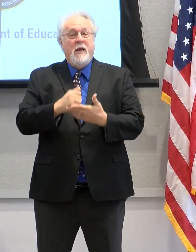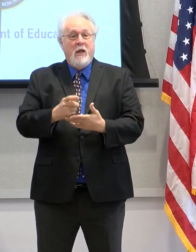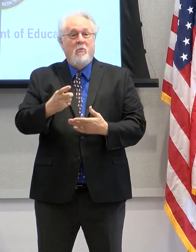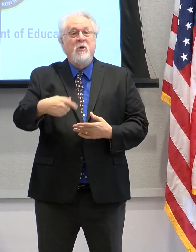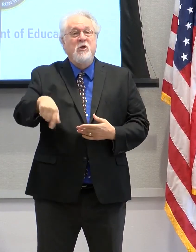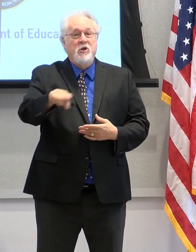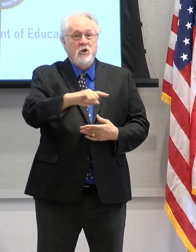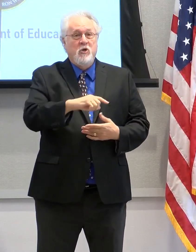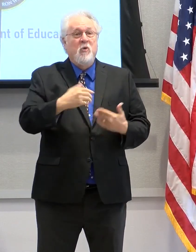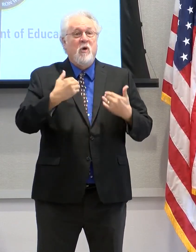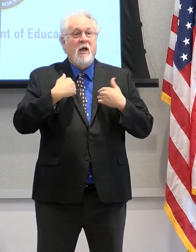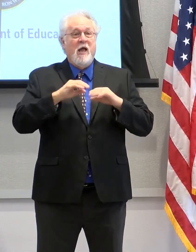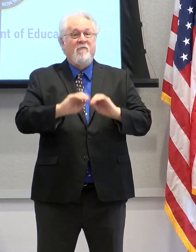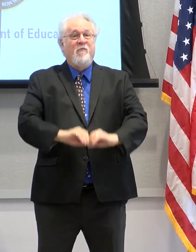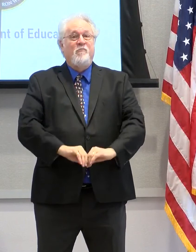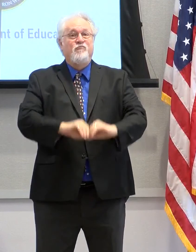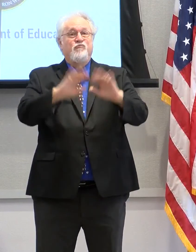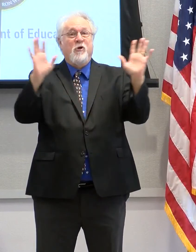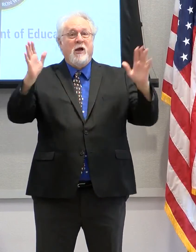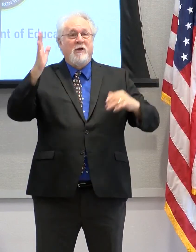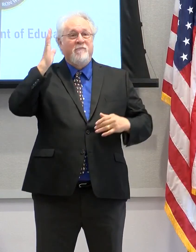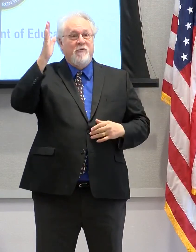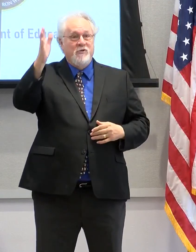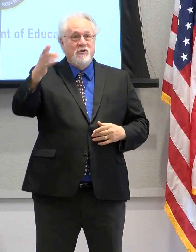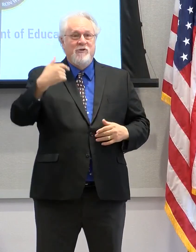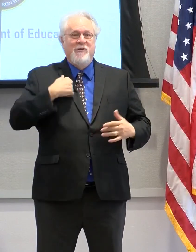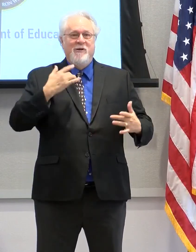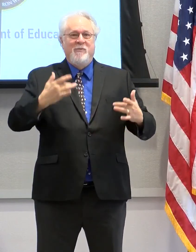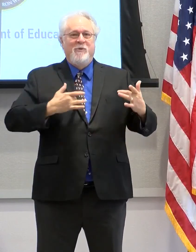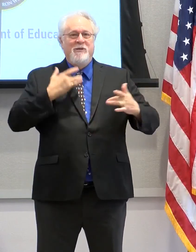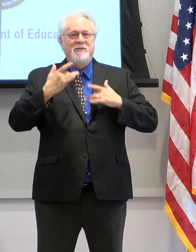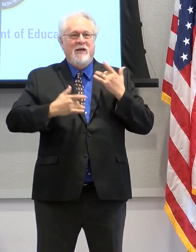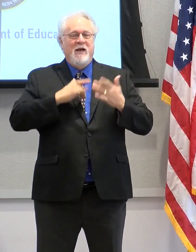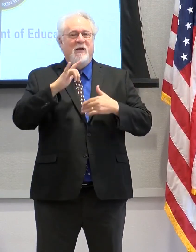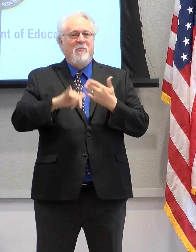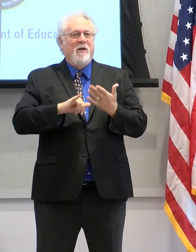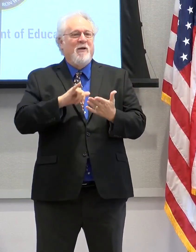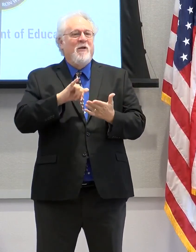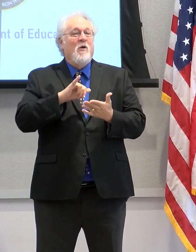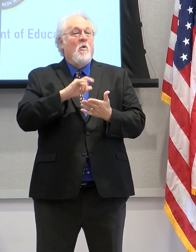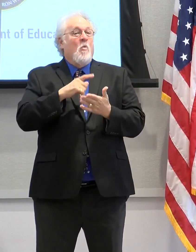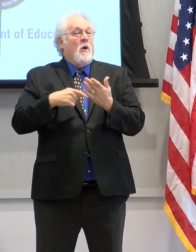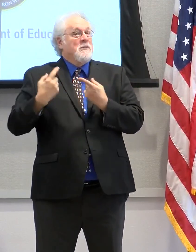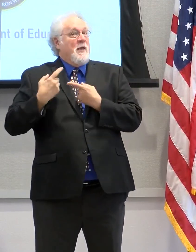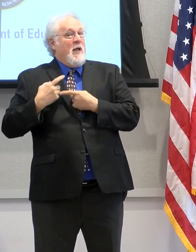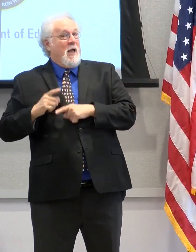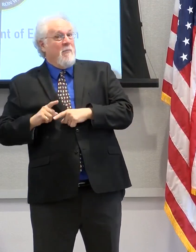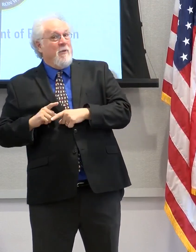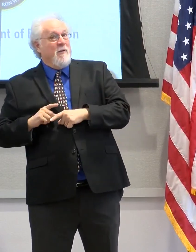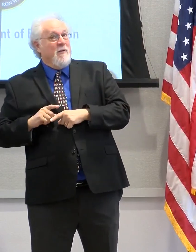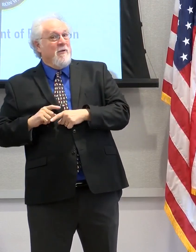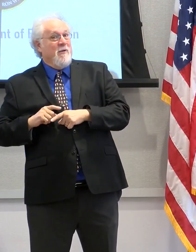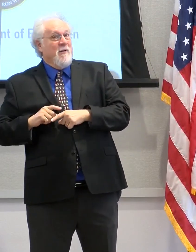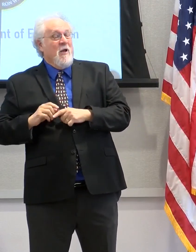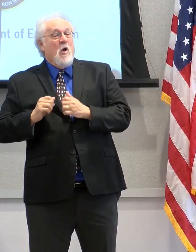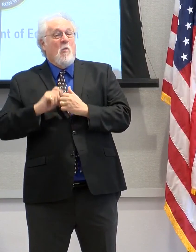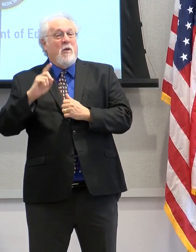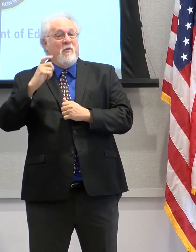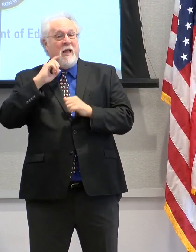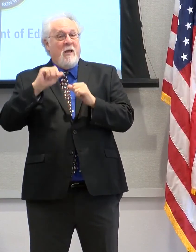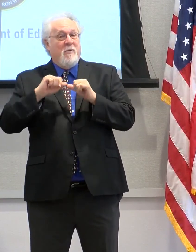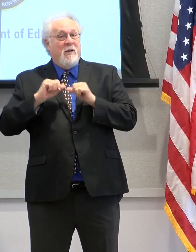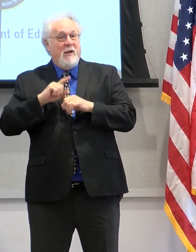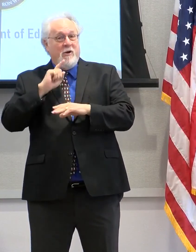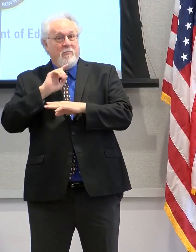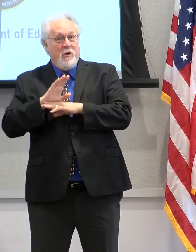you have a bright future. So I'm so excited about what has happened with the capital area